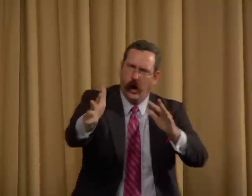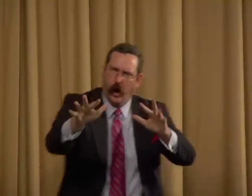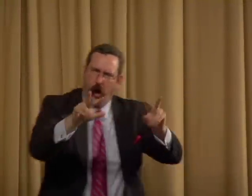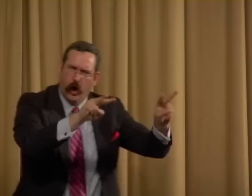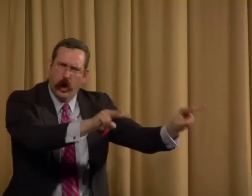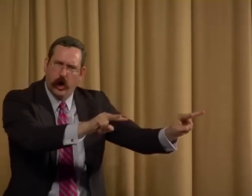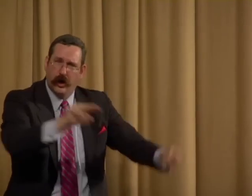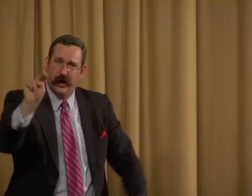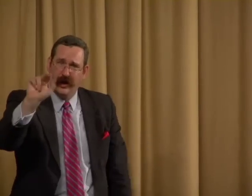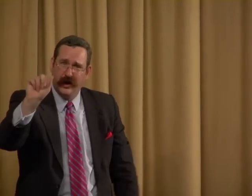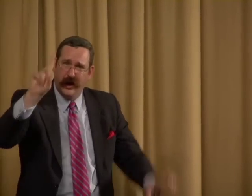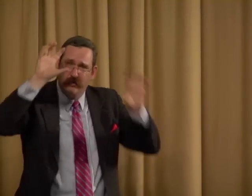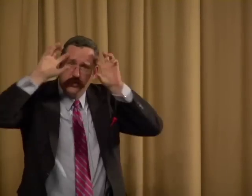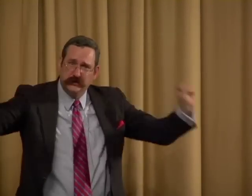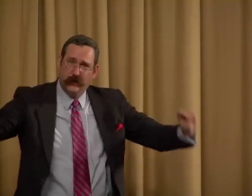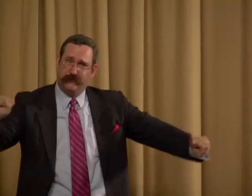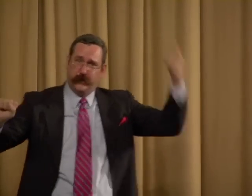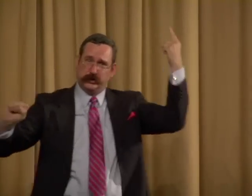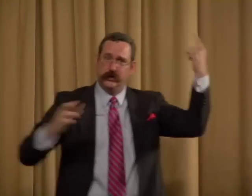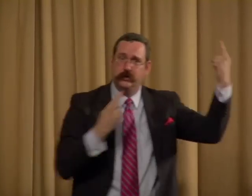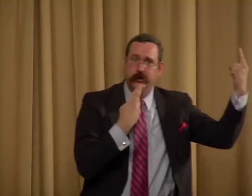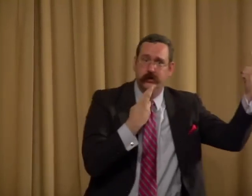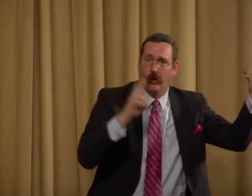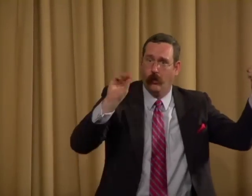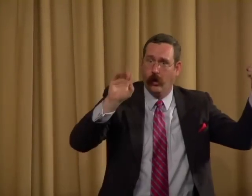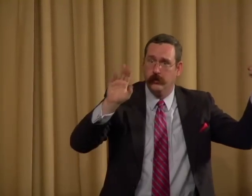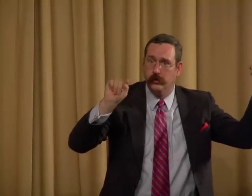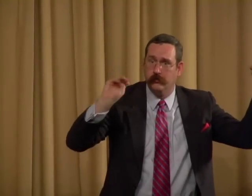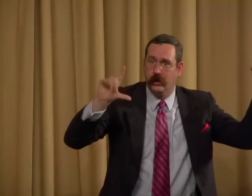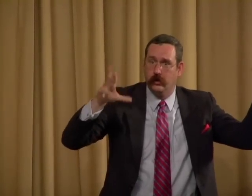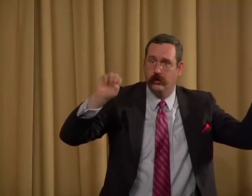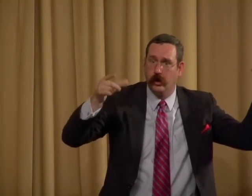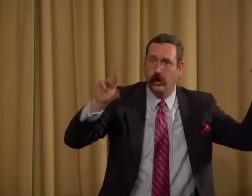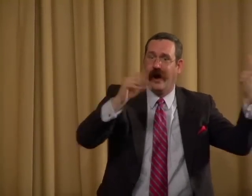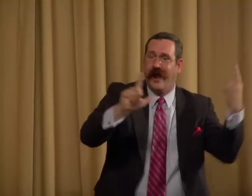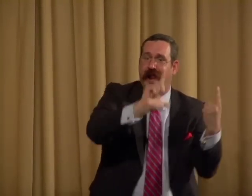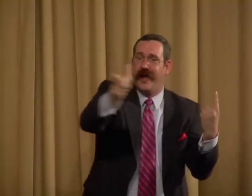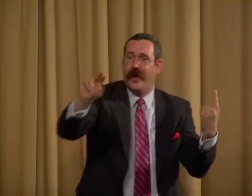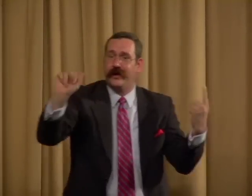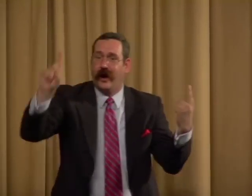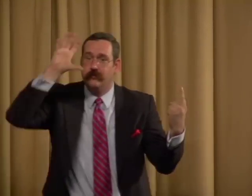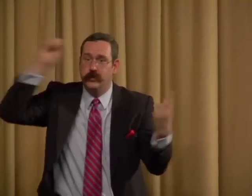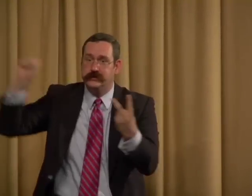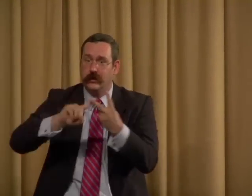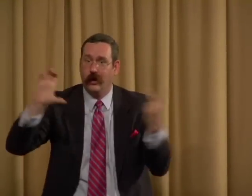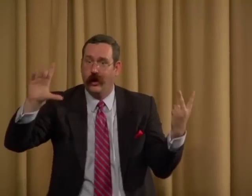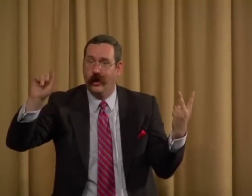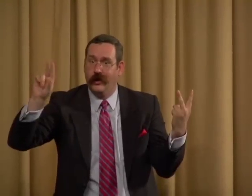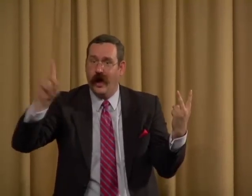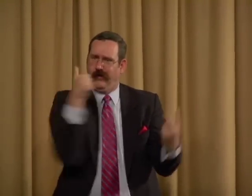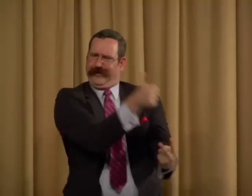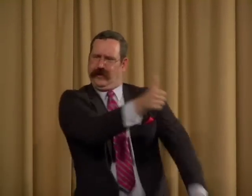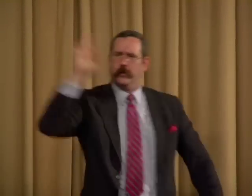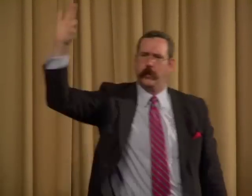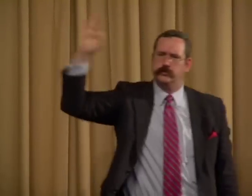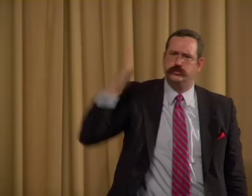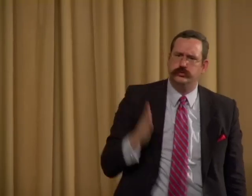time. So look, an NAD president, Robert McGregor, and then the second NAD